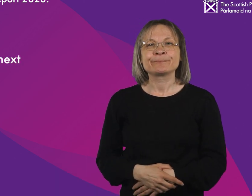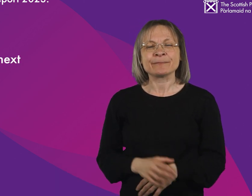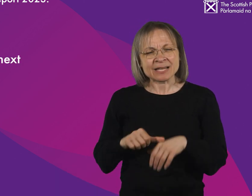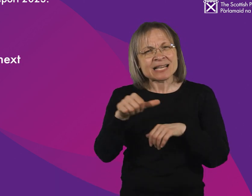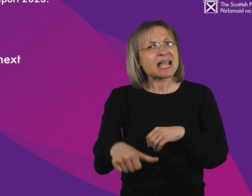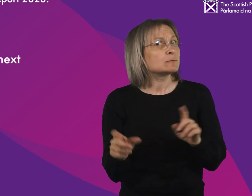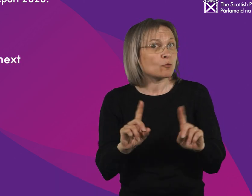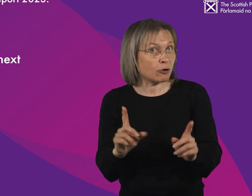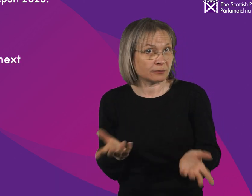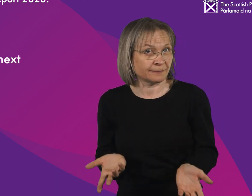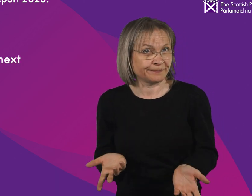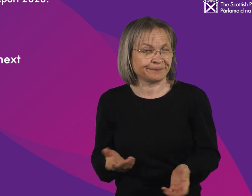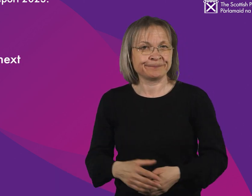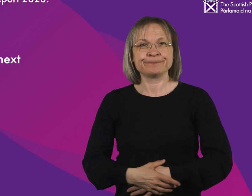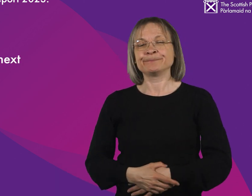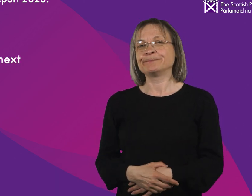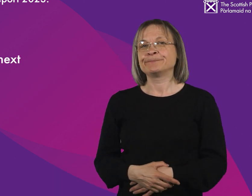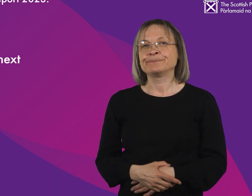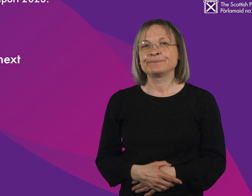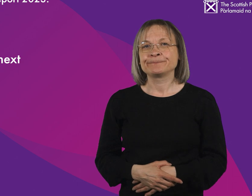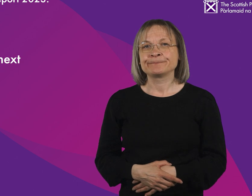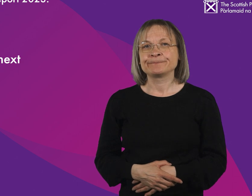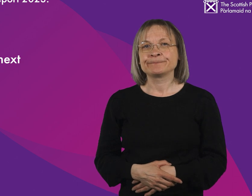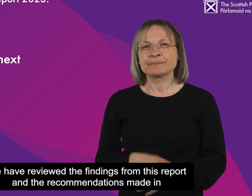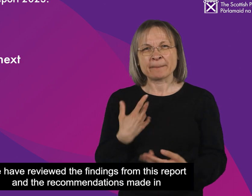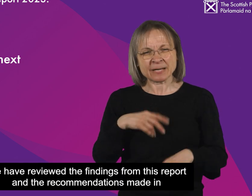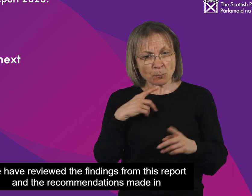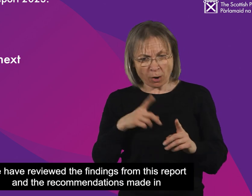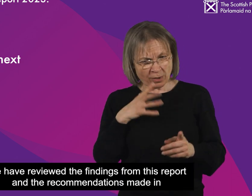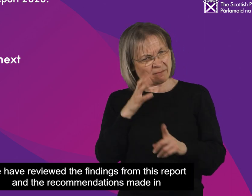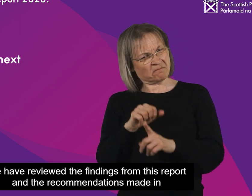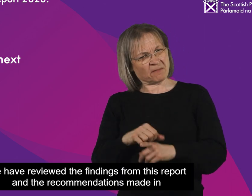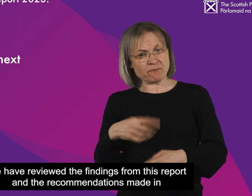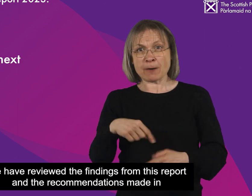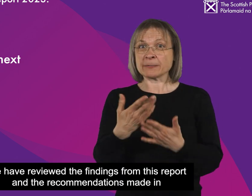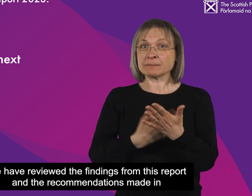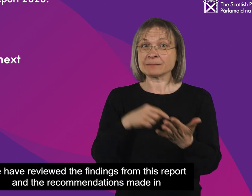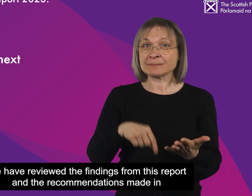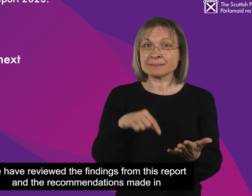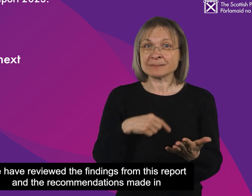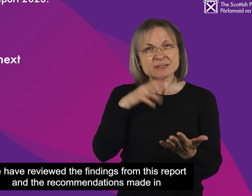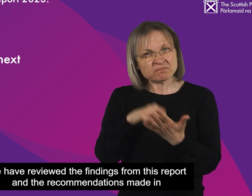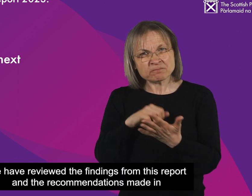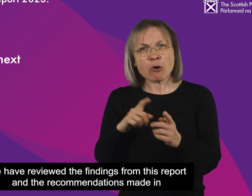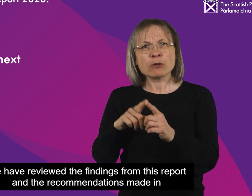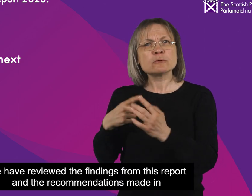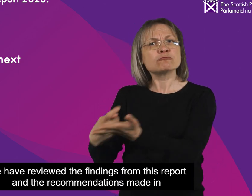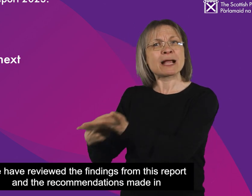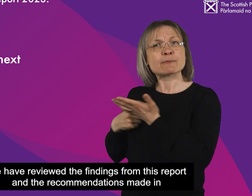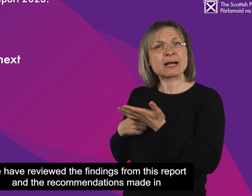We have reviewed the findings from this report and the recommendations made